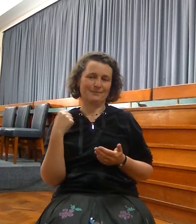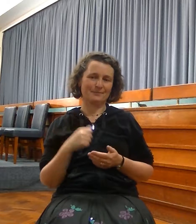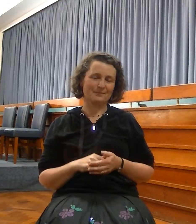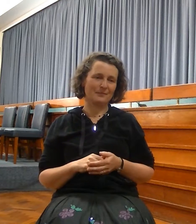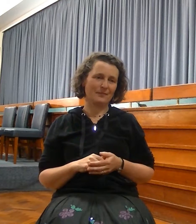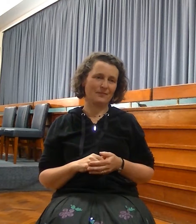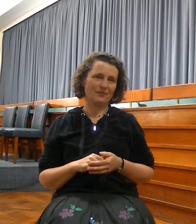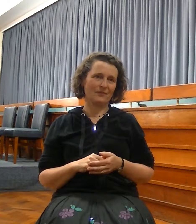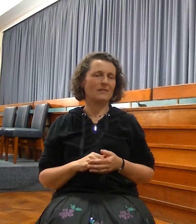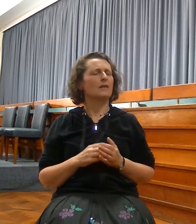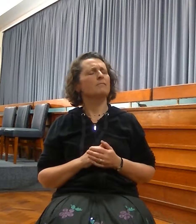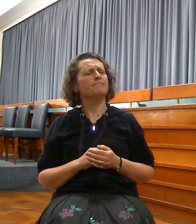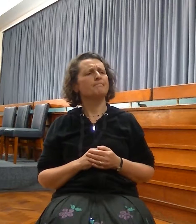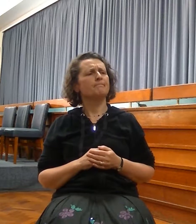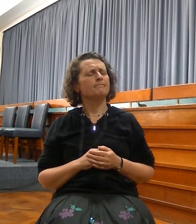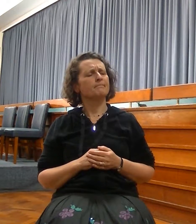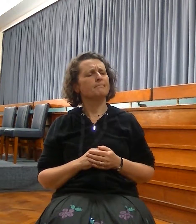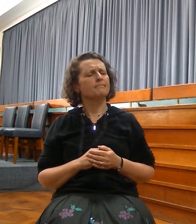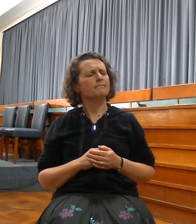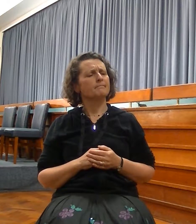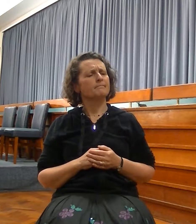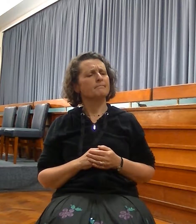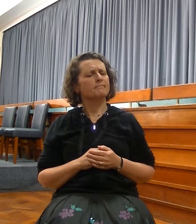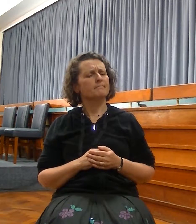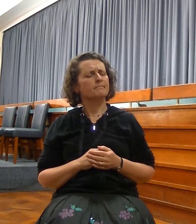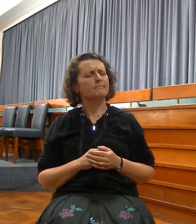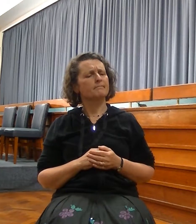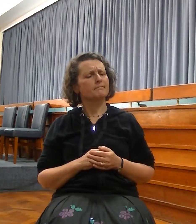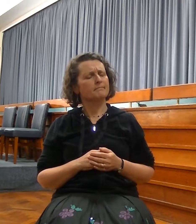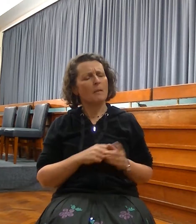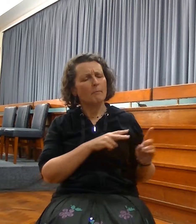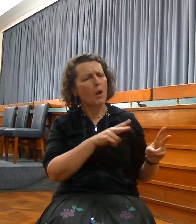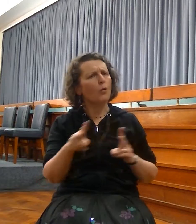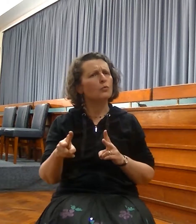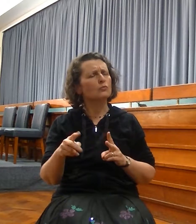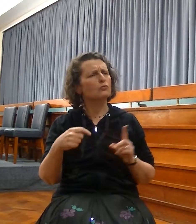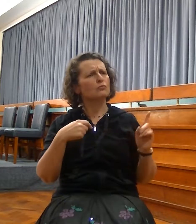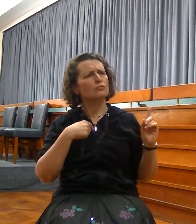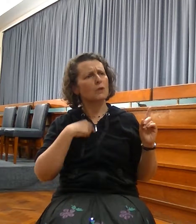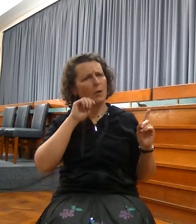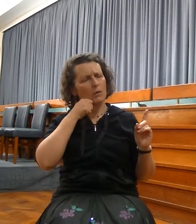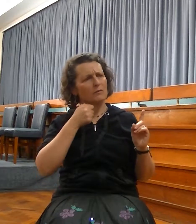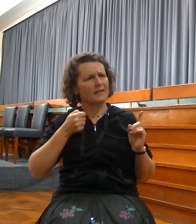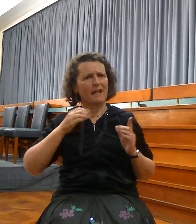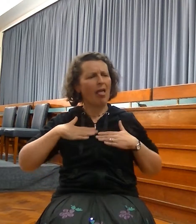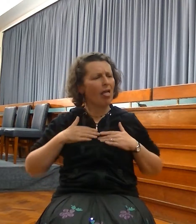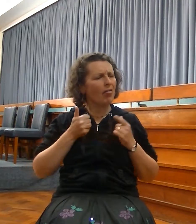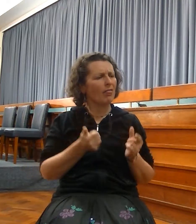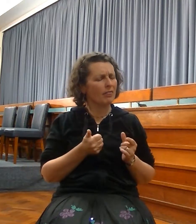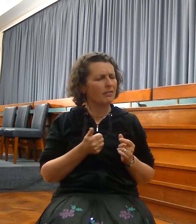Behold, I will bring it health and cure. And I will cure them and reveal unto them the